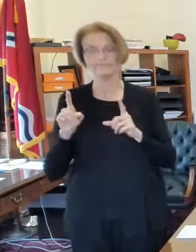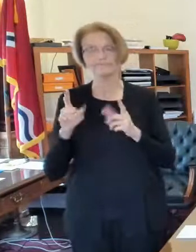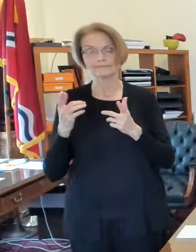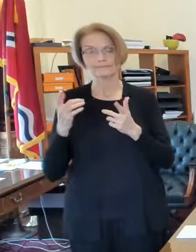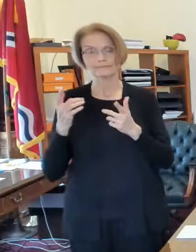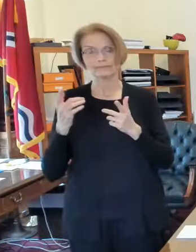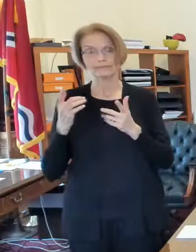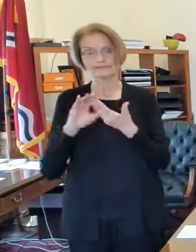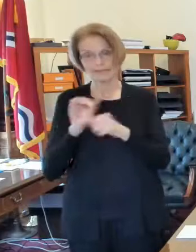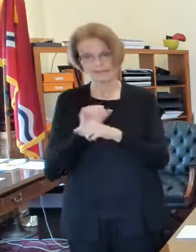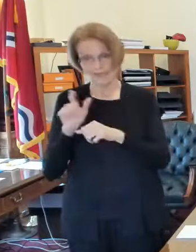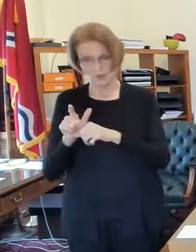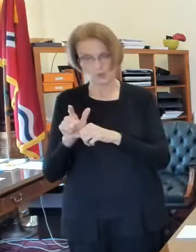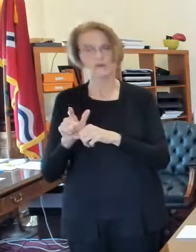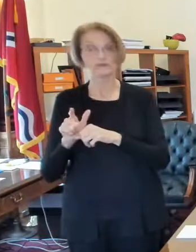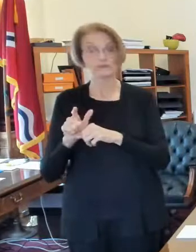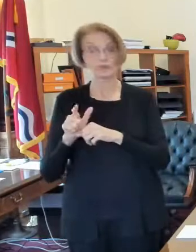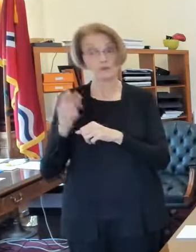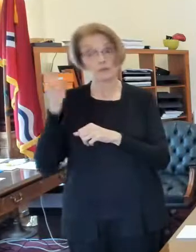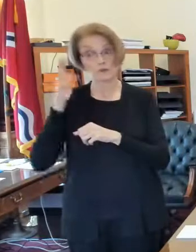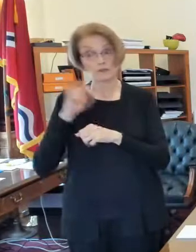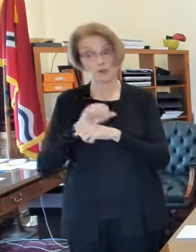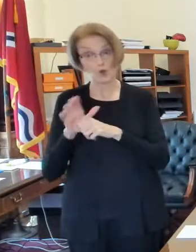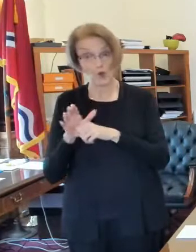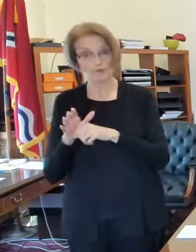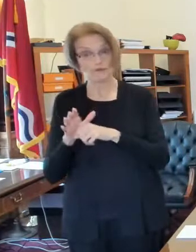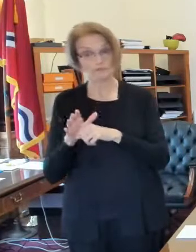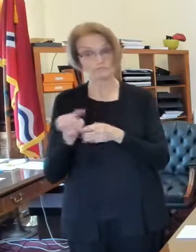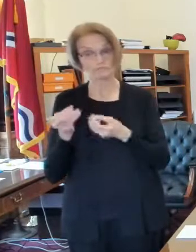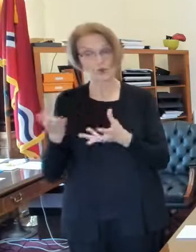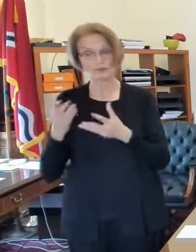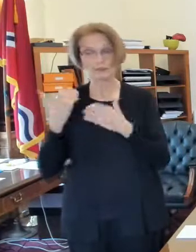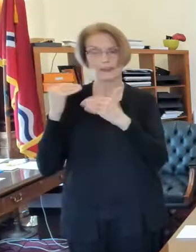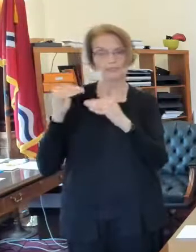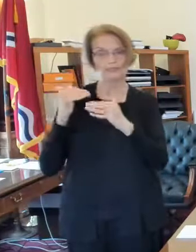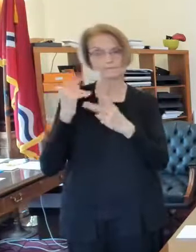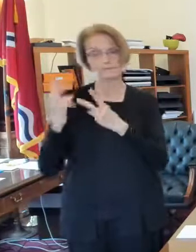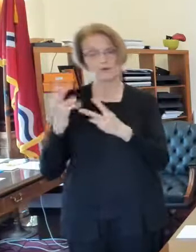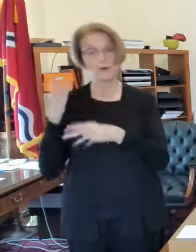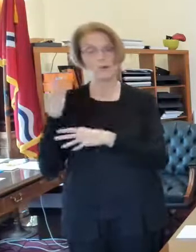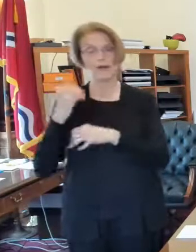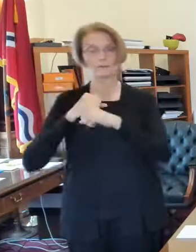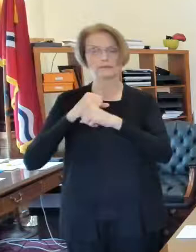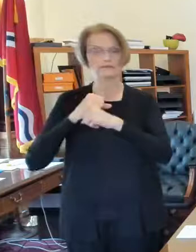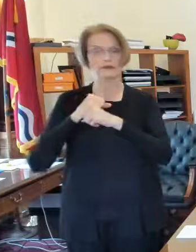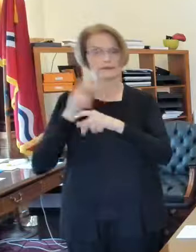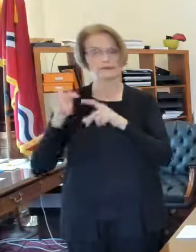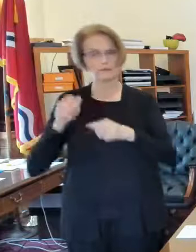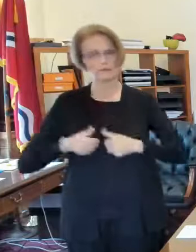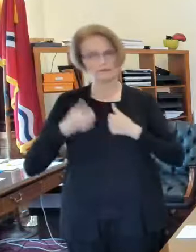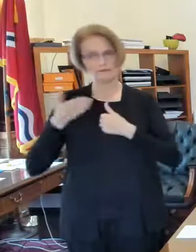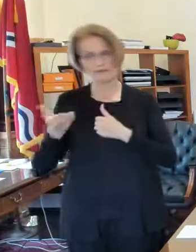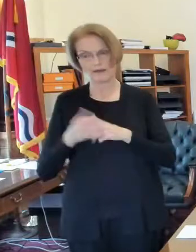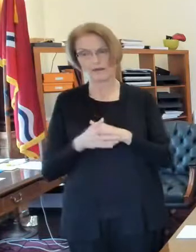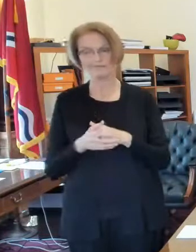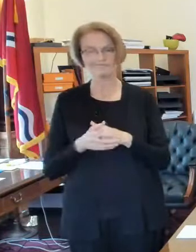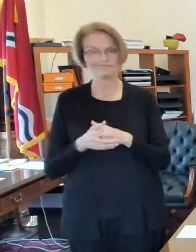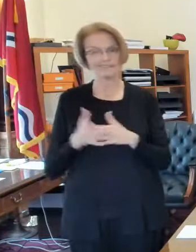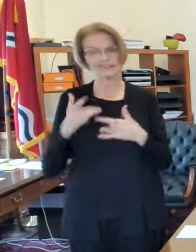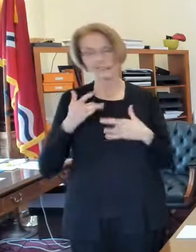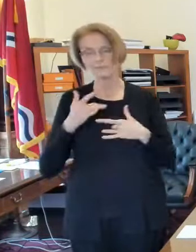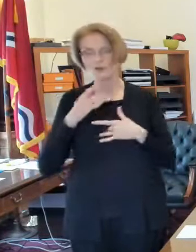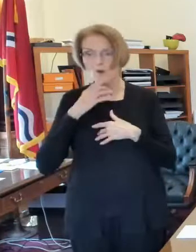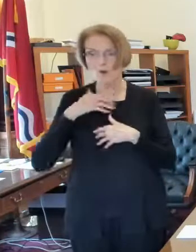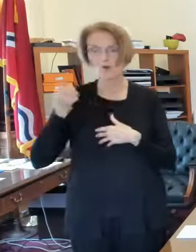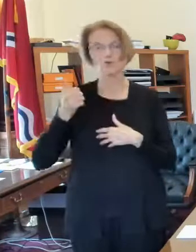city of st louis are restricting visitation and the goal here is to protect um their residents so typically you have older residents who have underlying